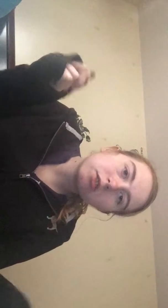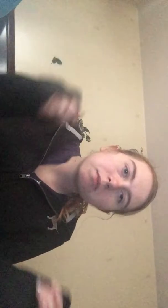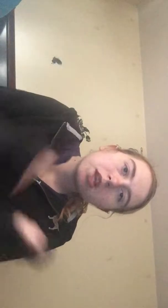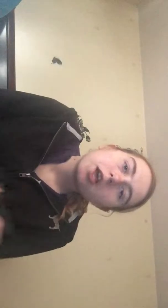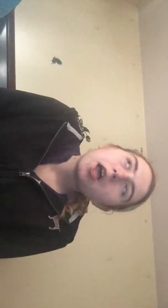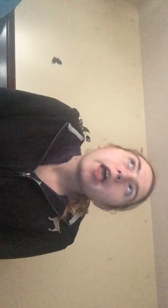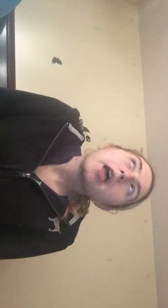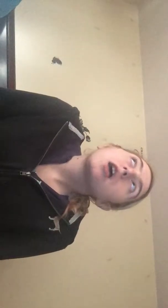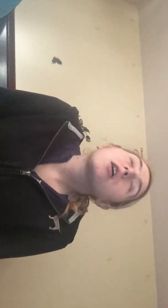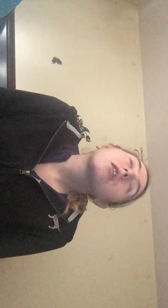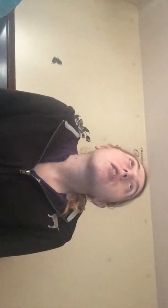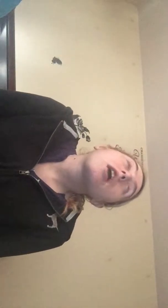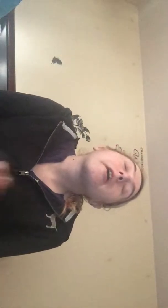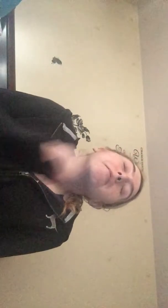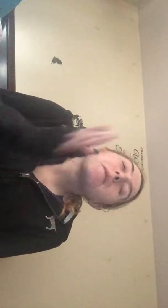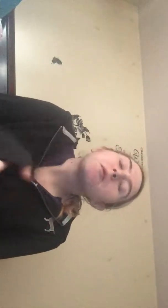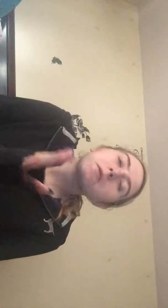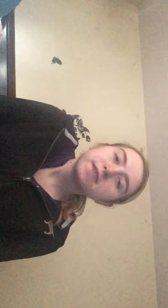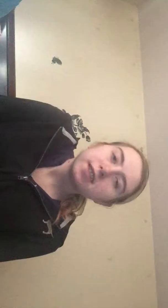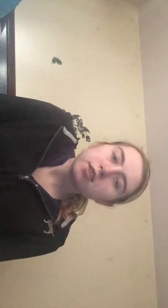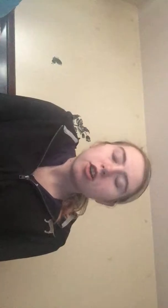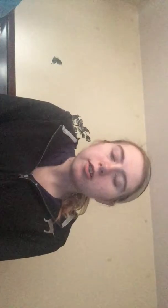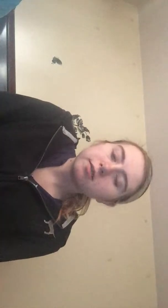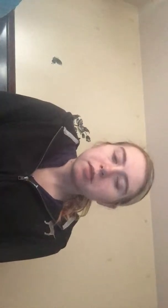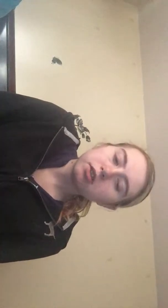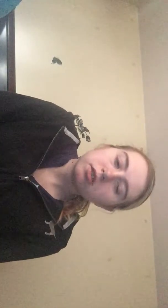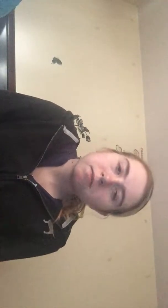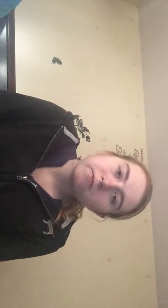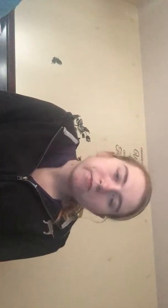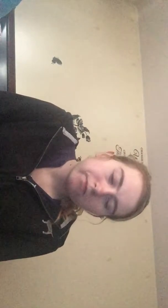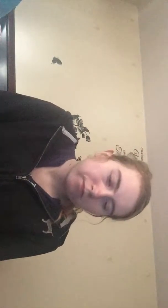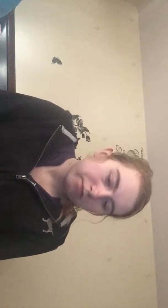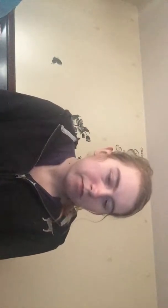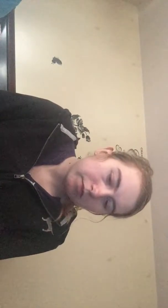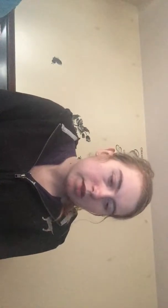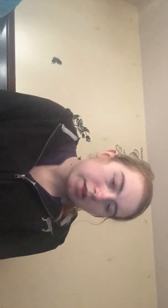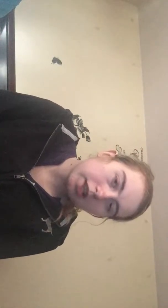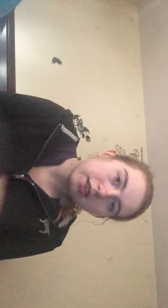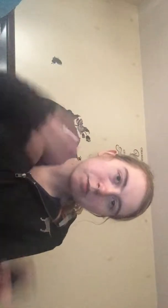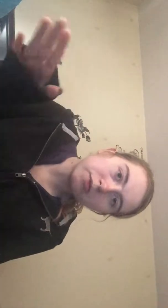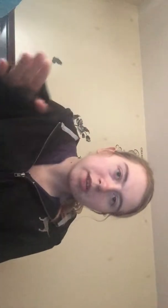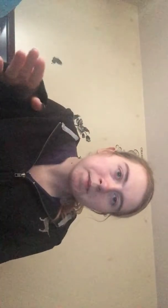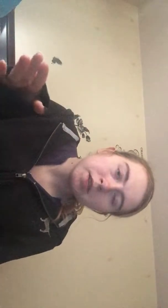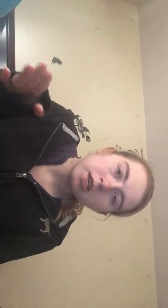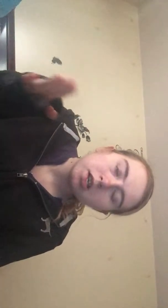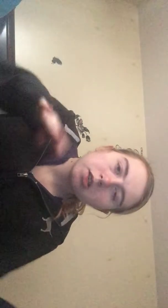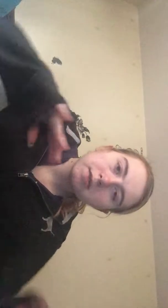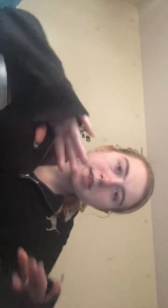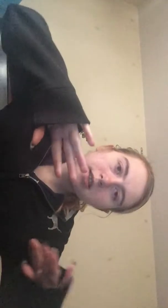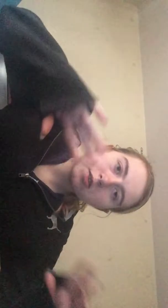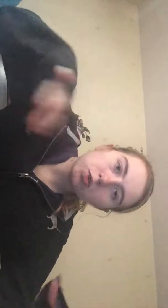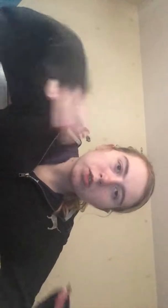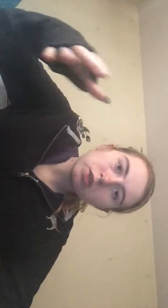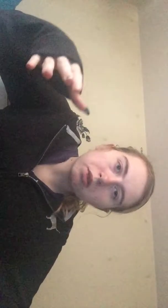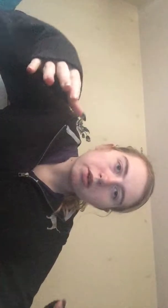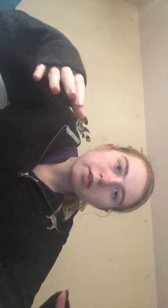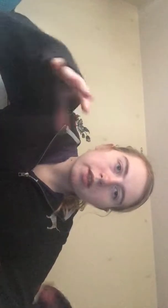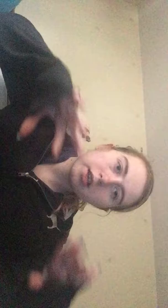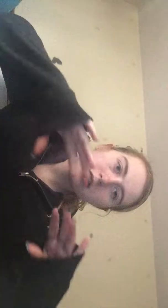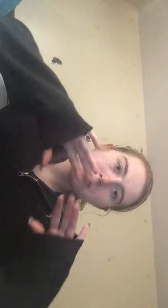I remember the one scene in the haunted mansion like the movie there was like this crystal ball and like there